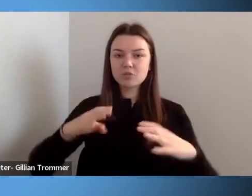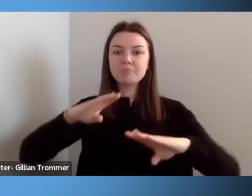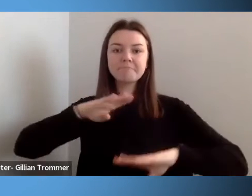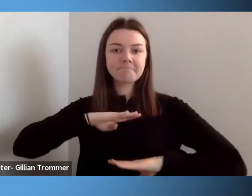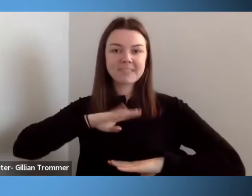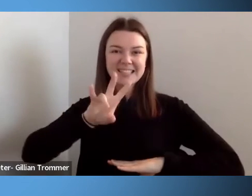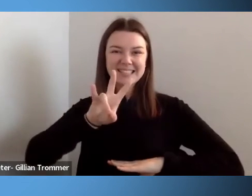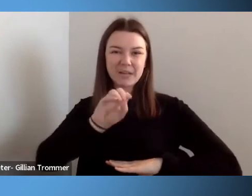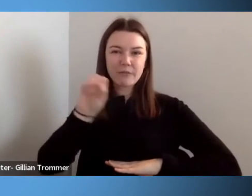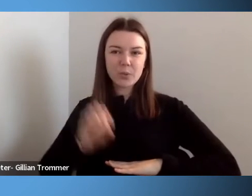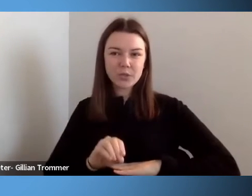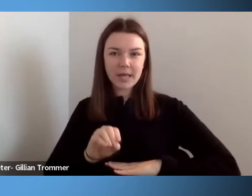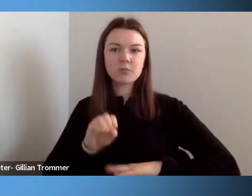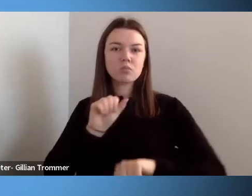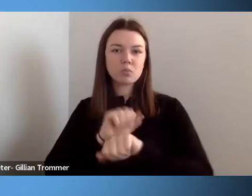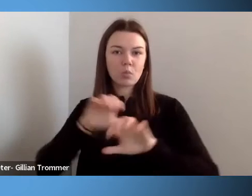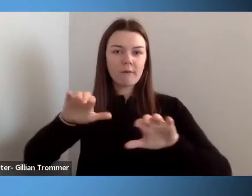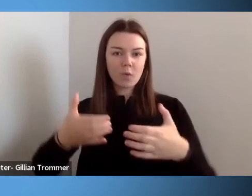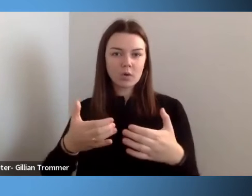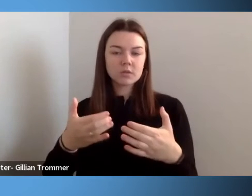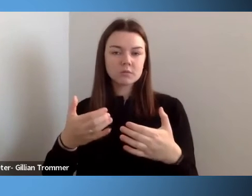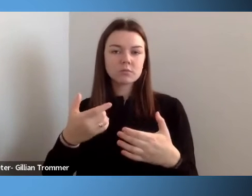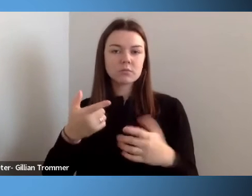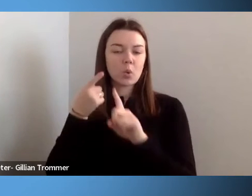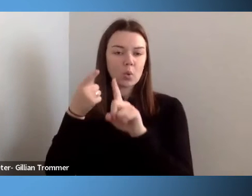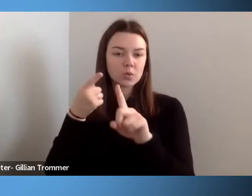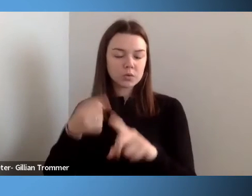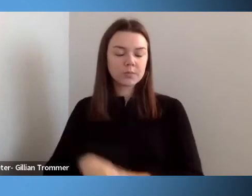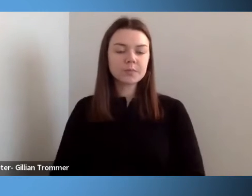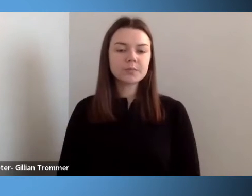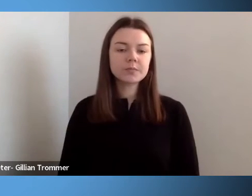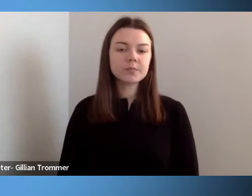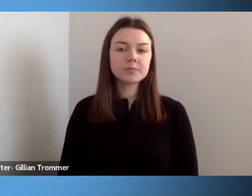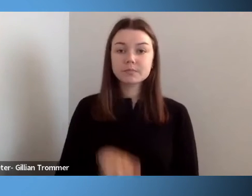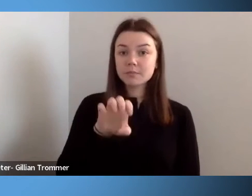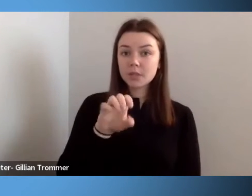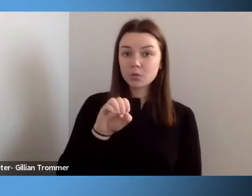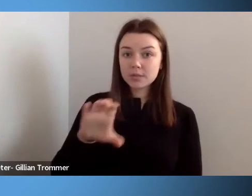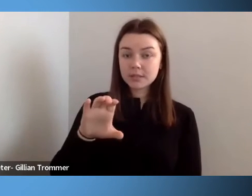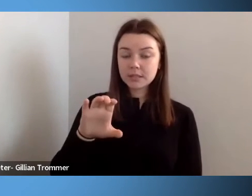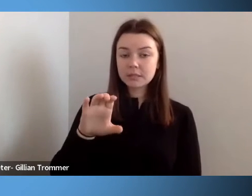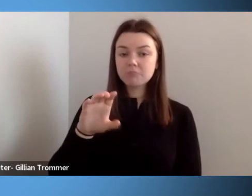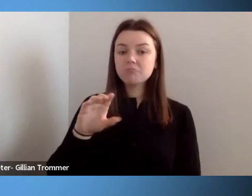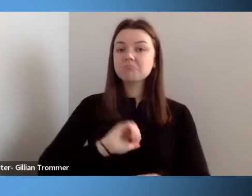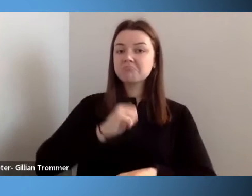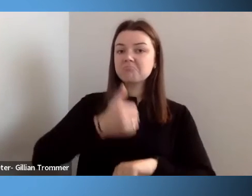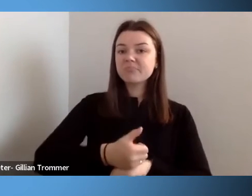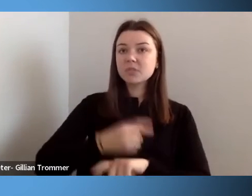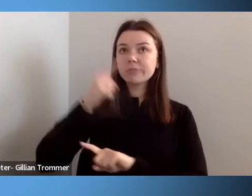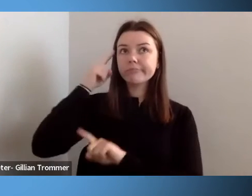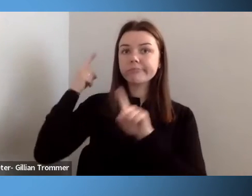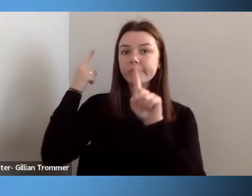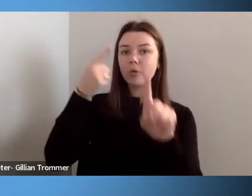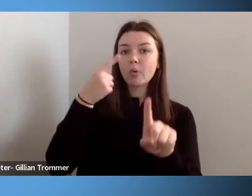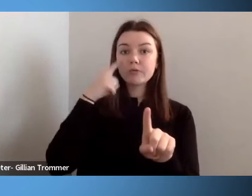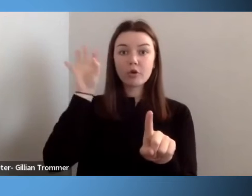Moreover, the EEOC promulgated some aspirational goals for the federal government